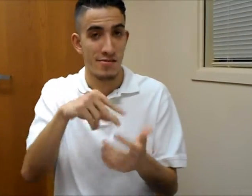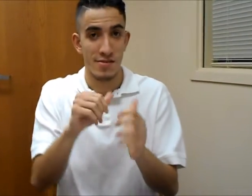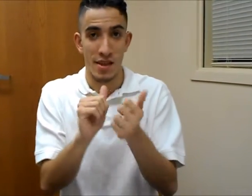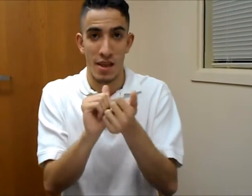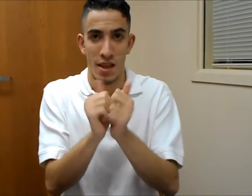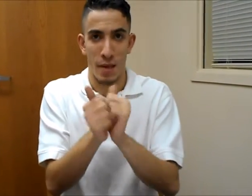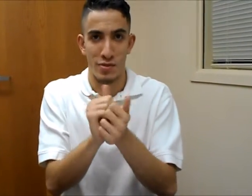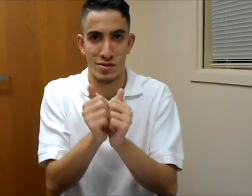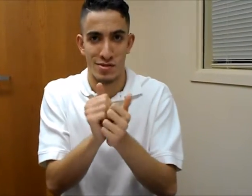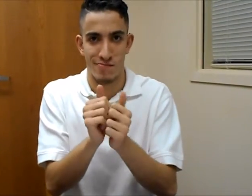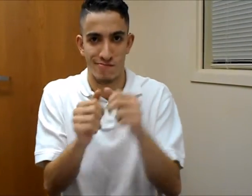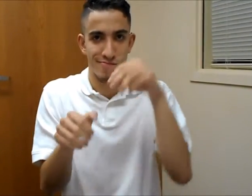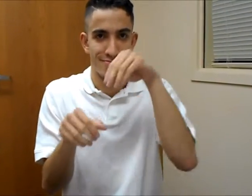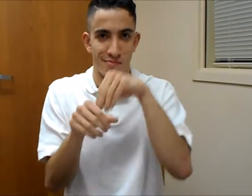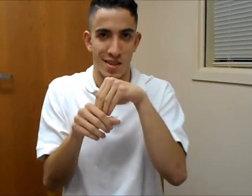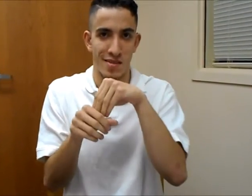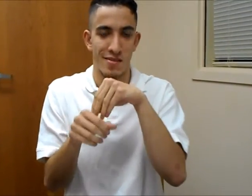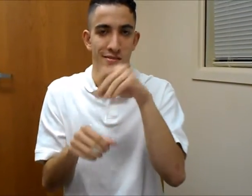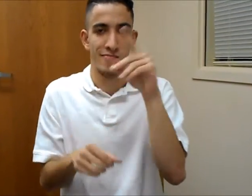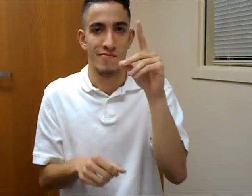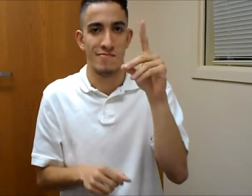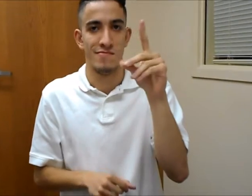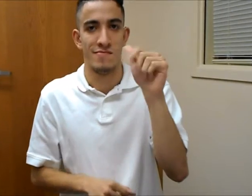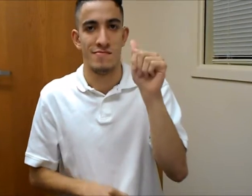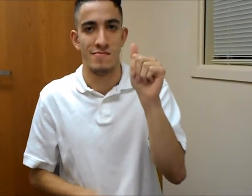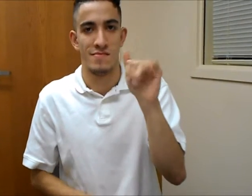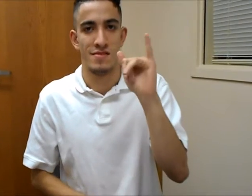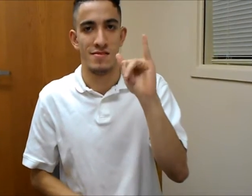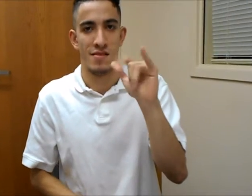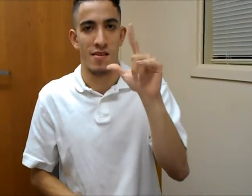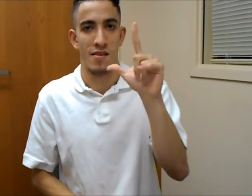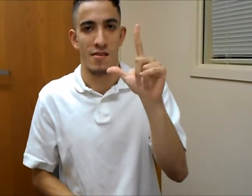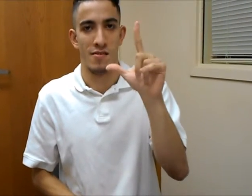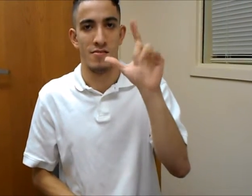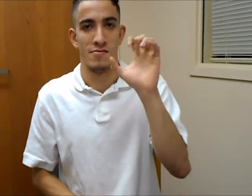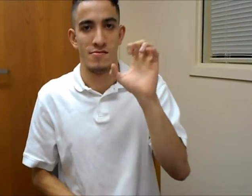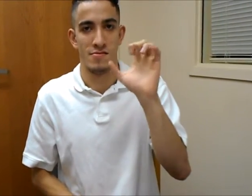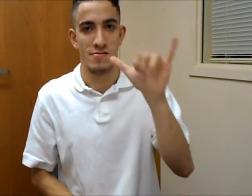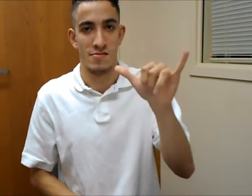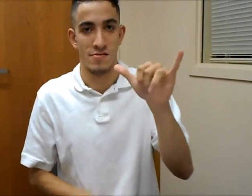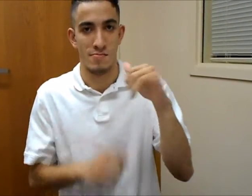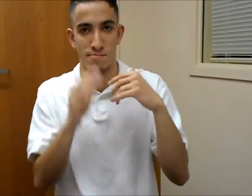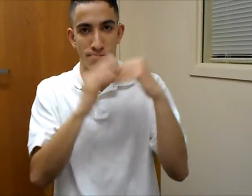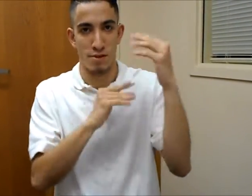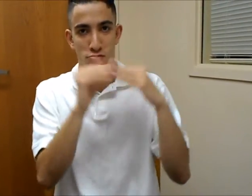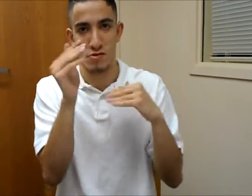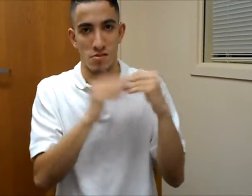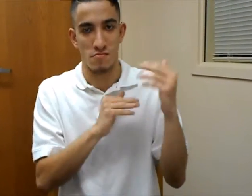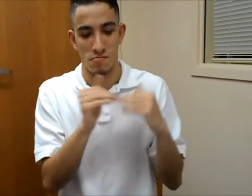My dance competition is in D-A-I-L-E-Y building.